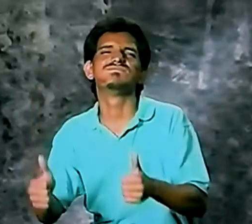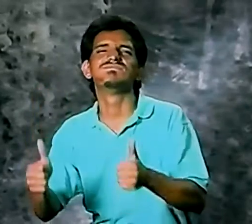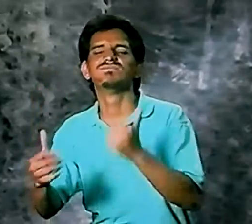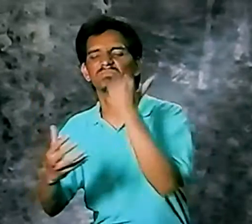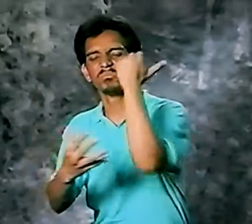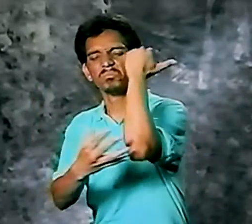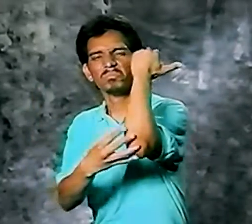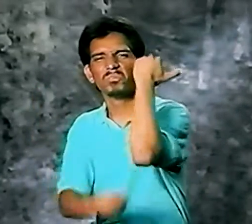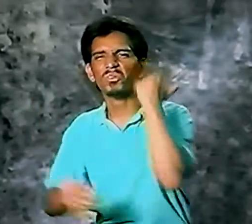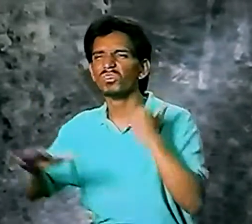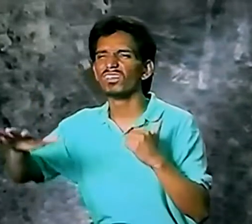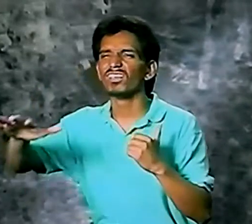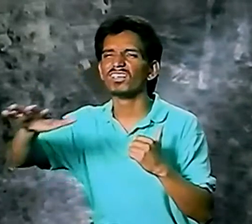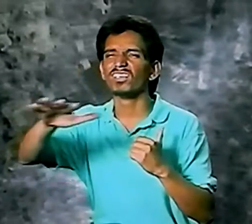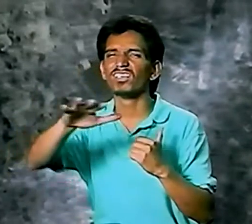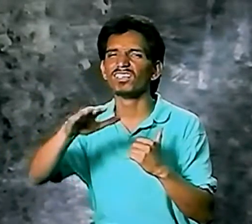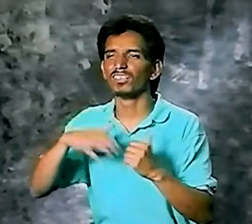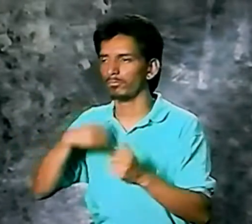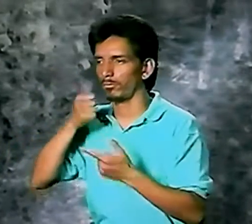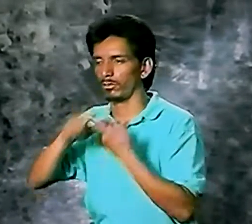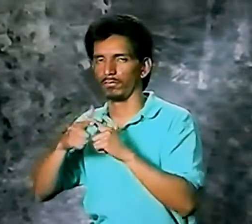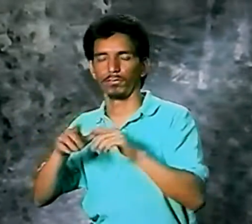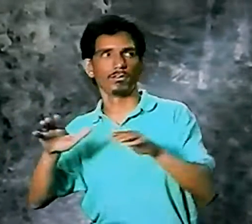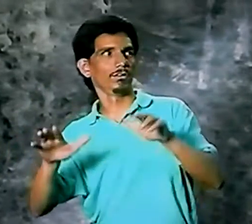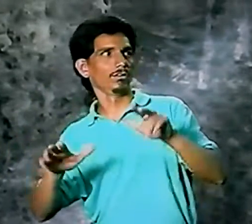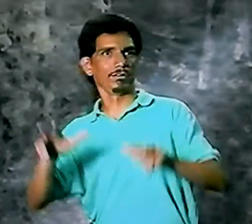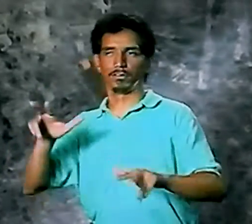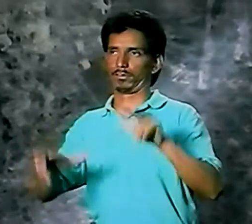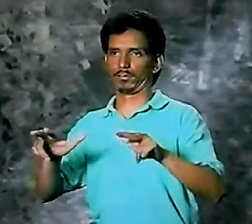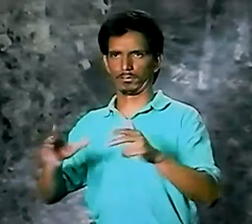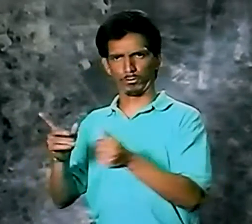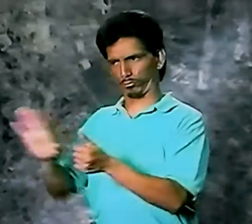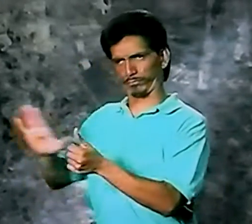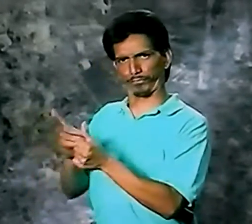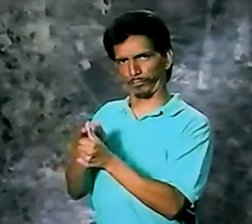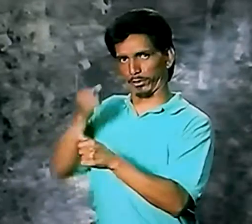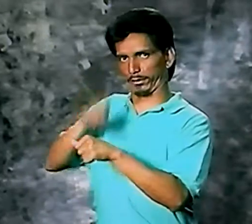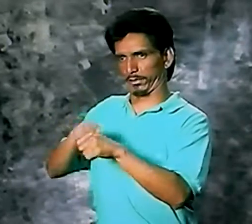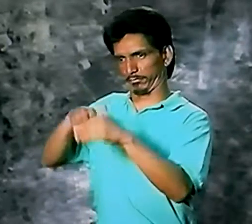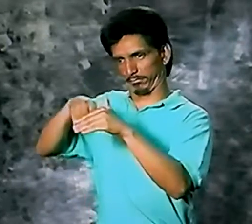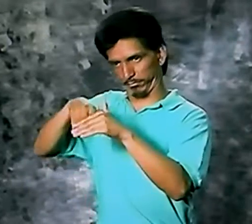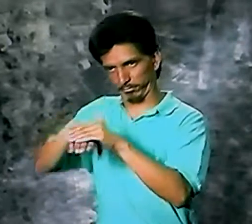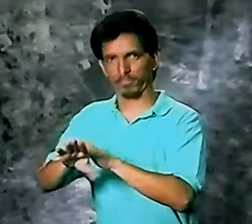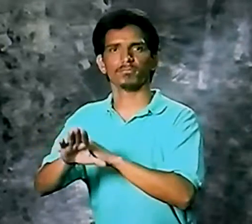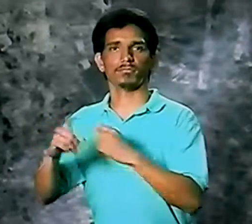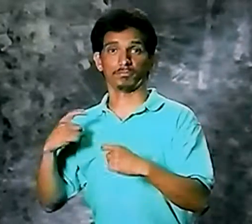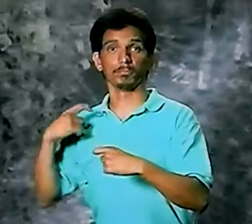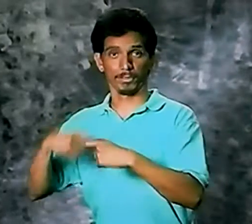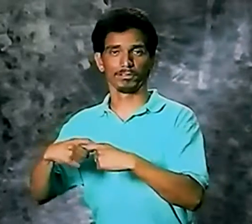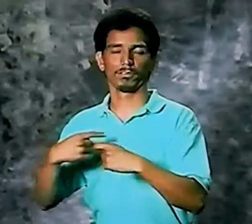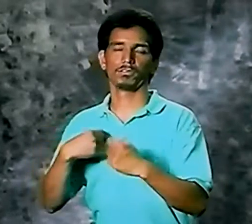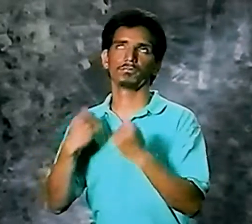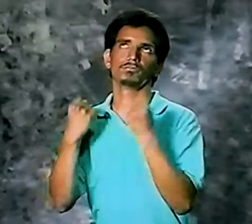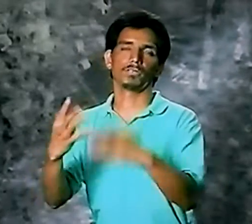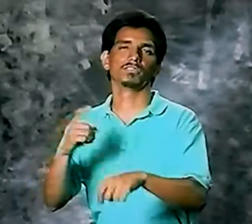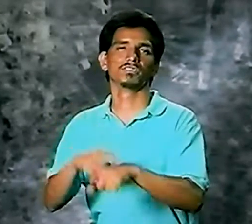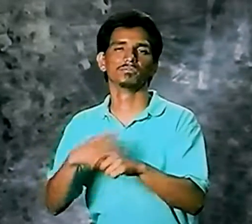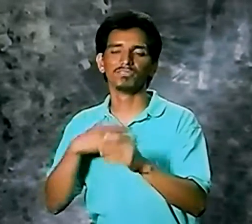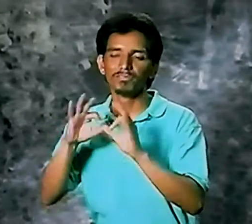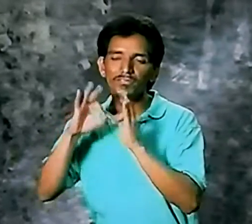Tijuana, and all at once we, you know, realized that how poor the town was. And, I mean,